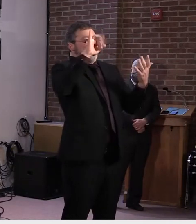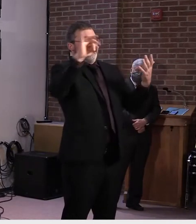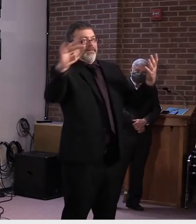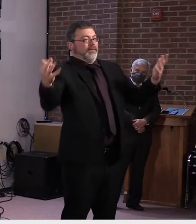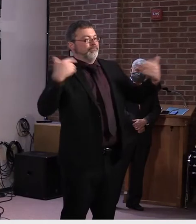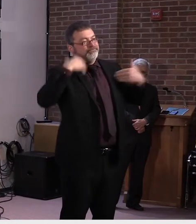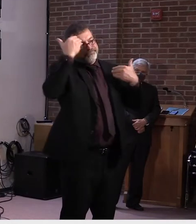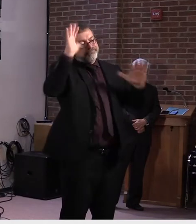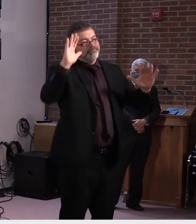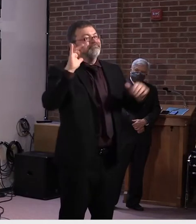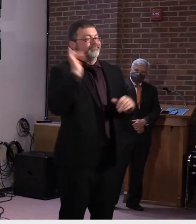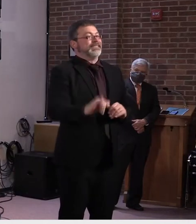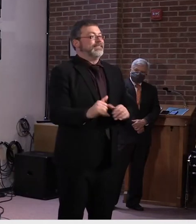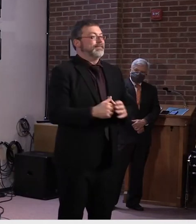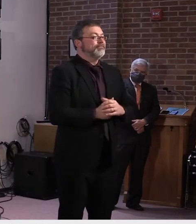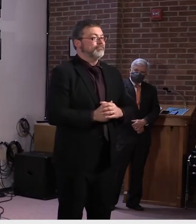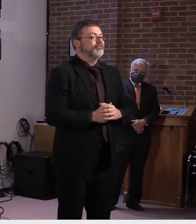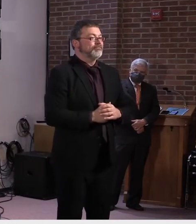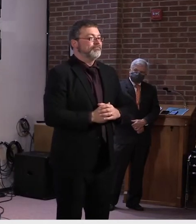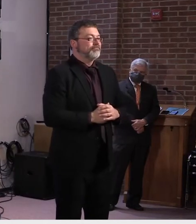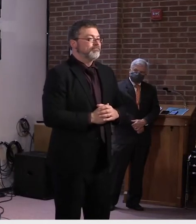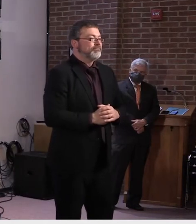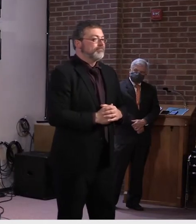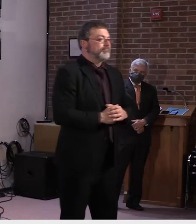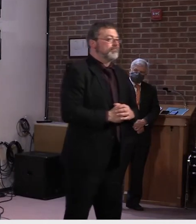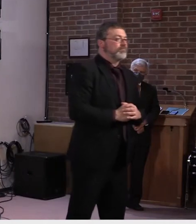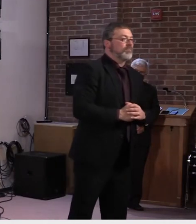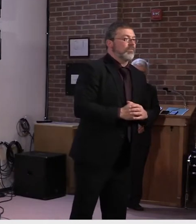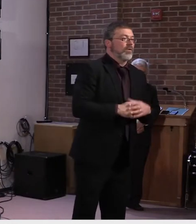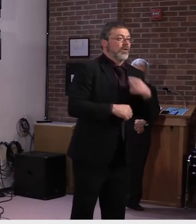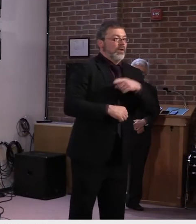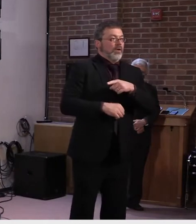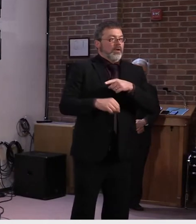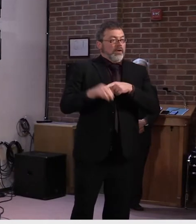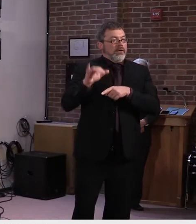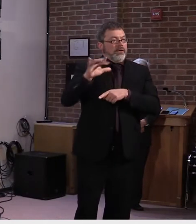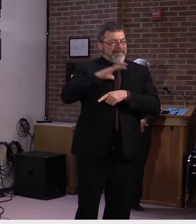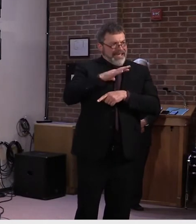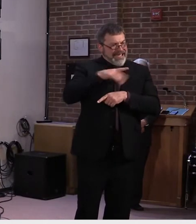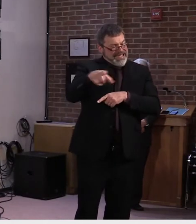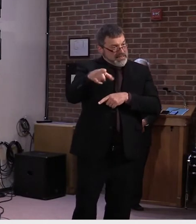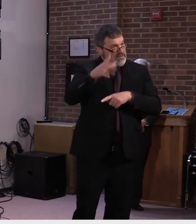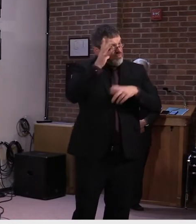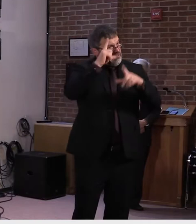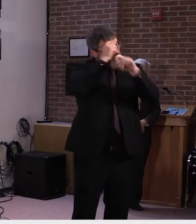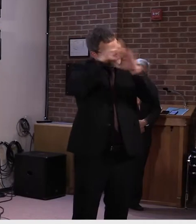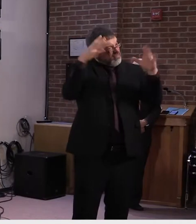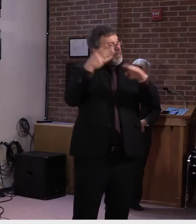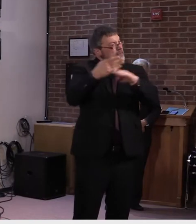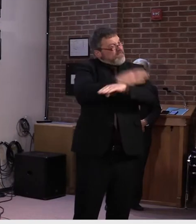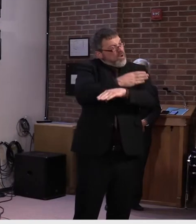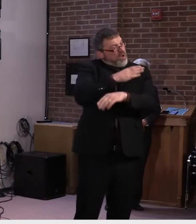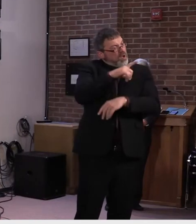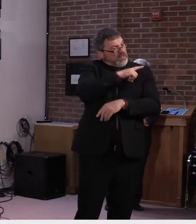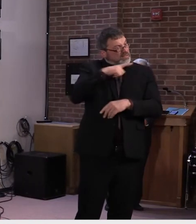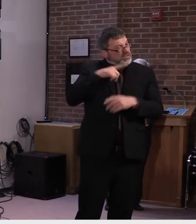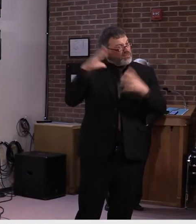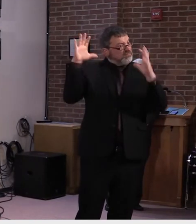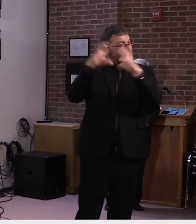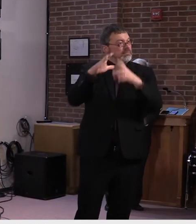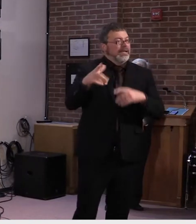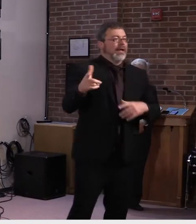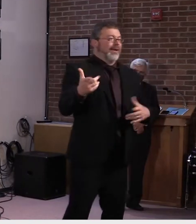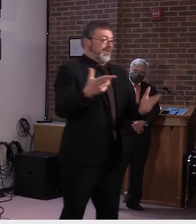Do you think we'll know that before the legislature, uh, No. Is that for the year? Oh, I, I have no idea. Um,